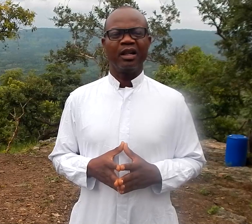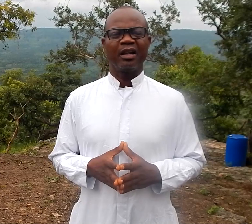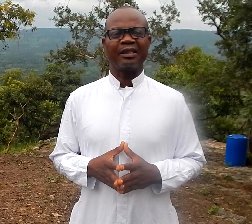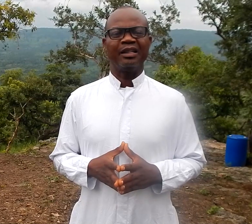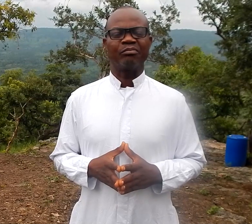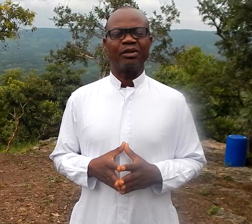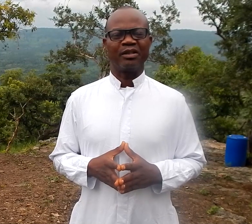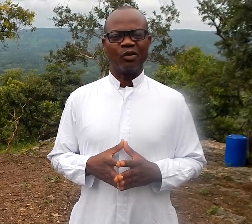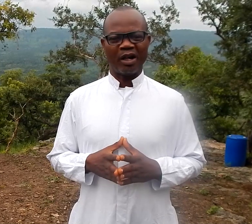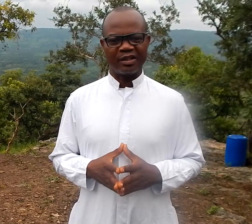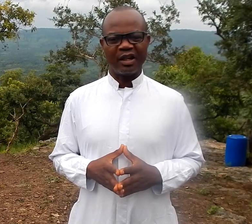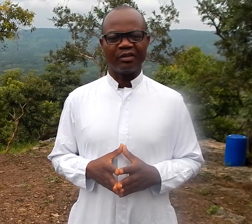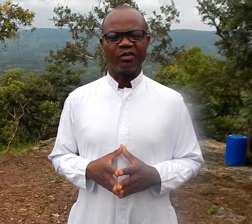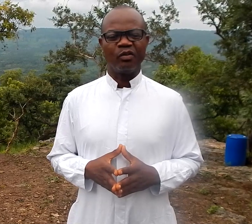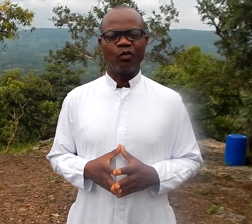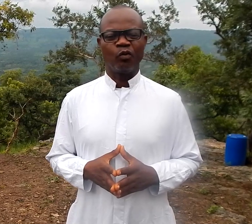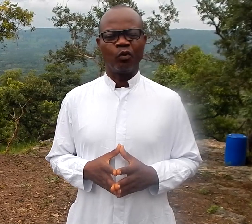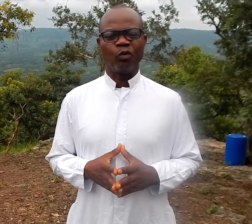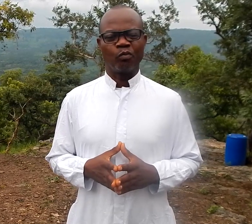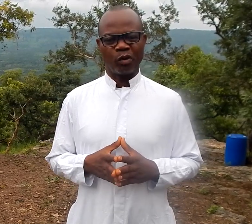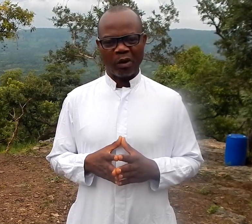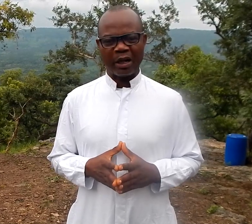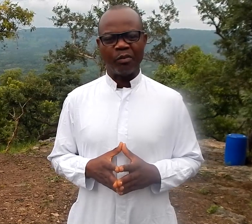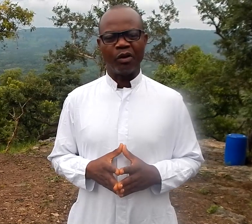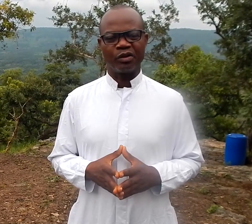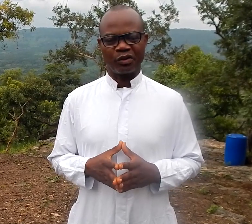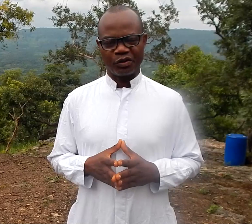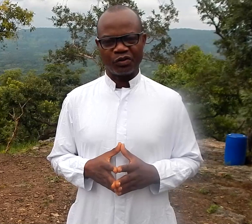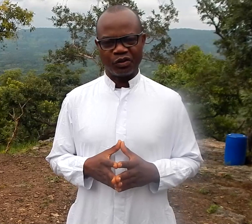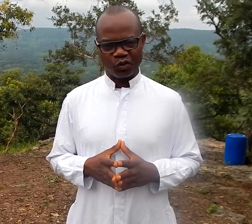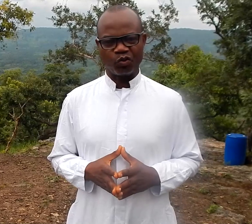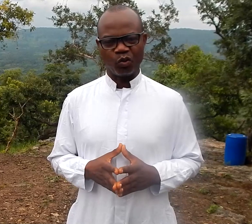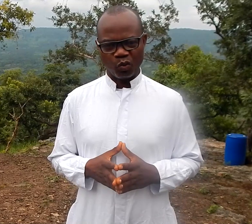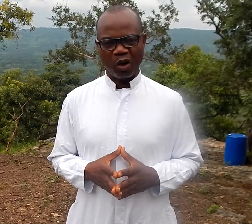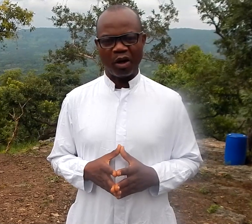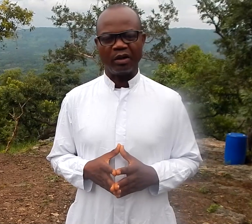But how He come to and send message to Jesus is the